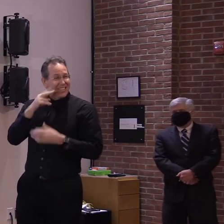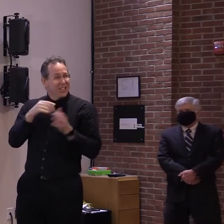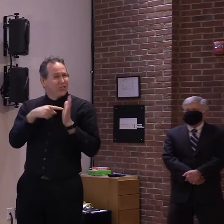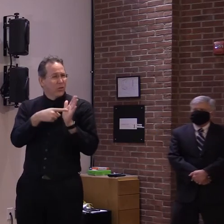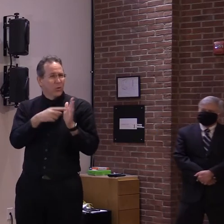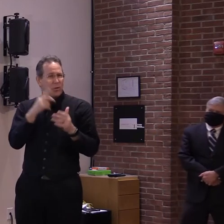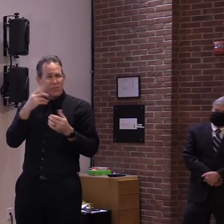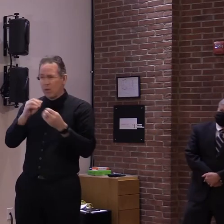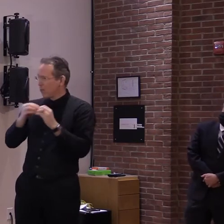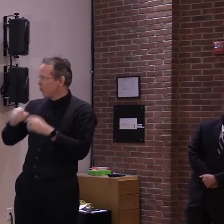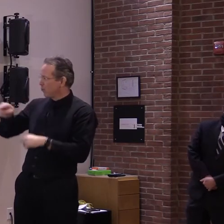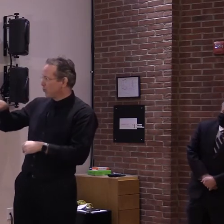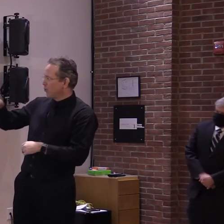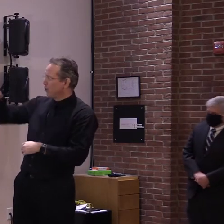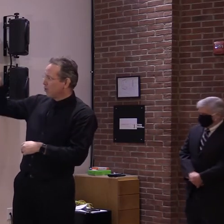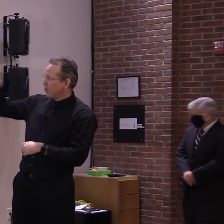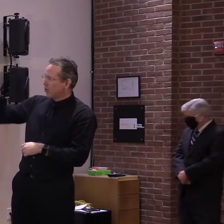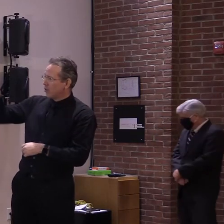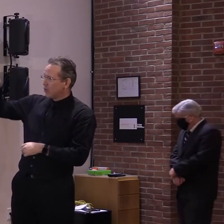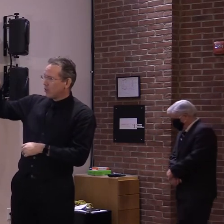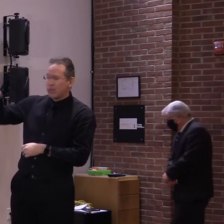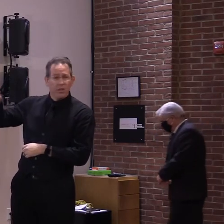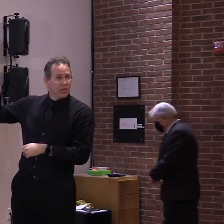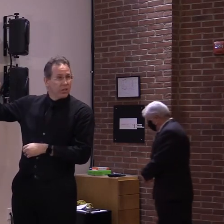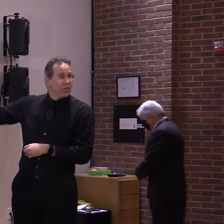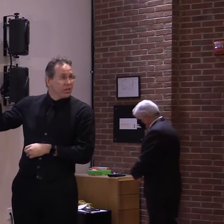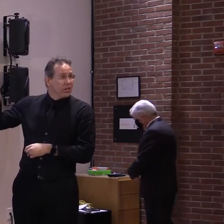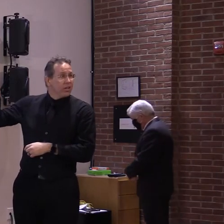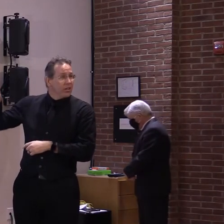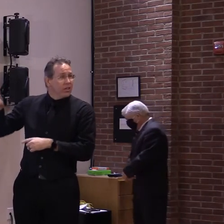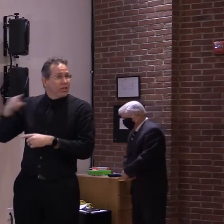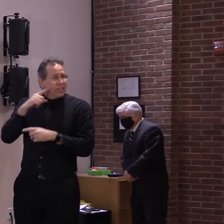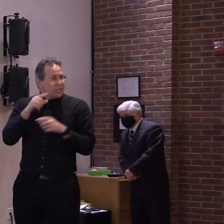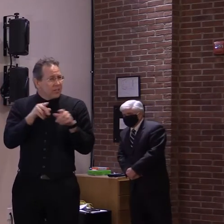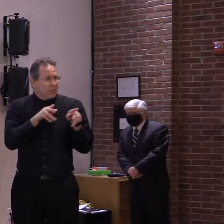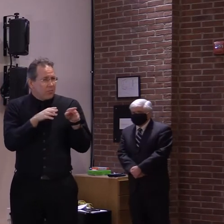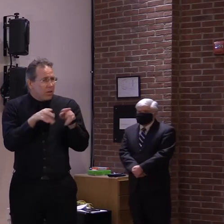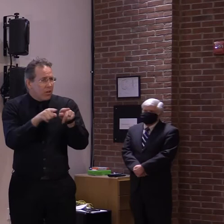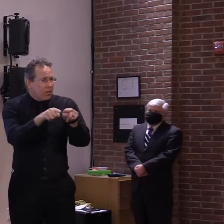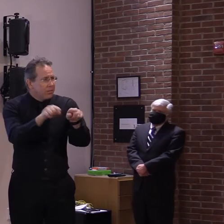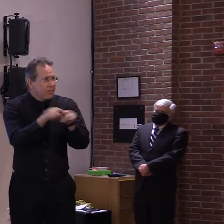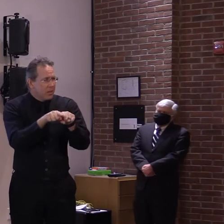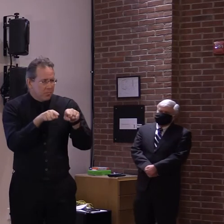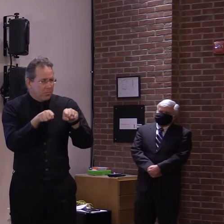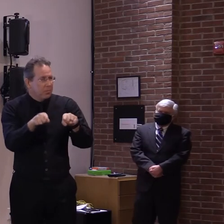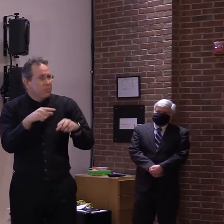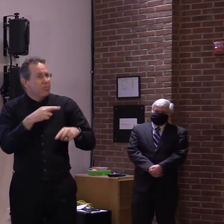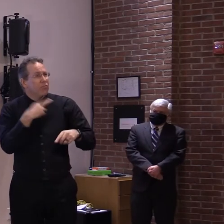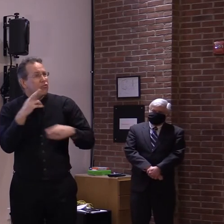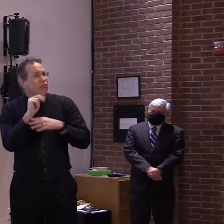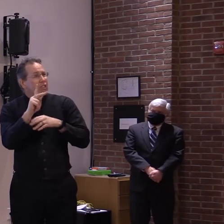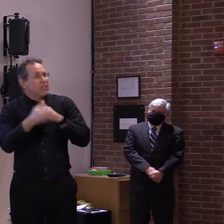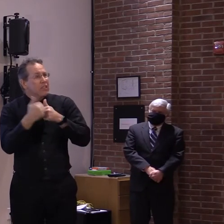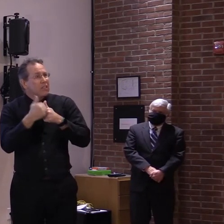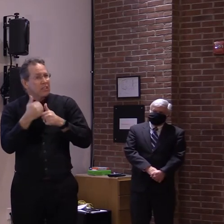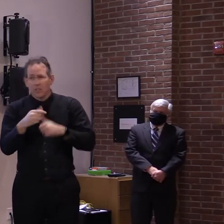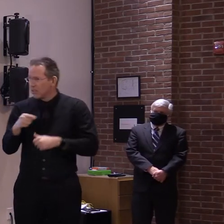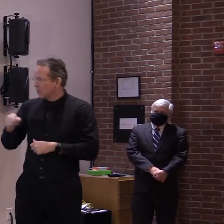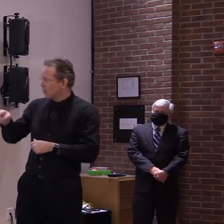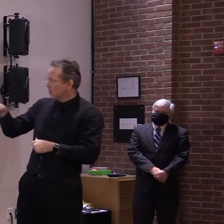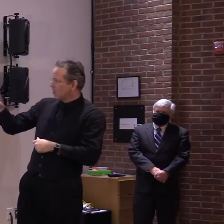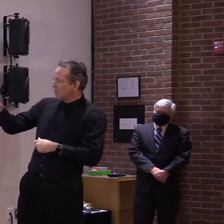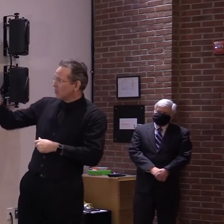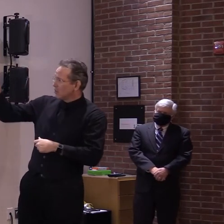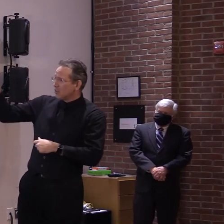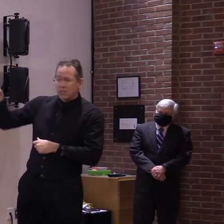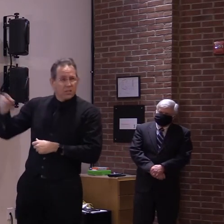uh, are where the risks are, uh, and it's below age, um, 65 where the risk drops